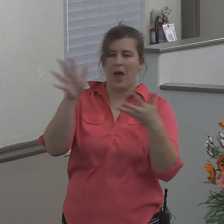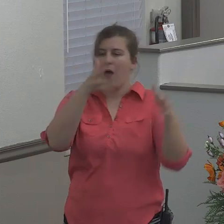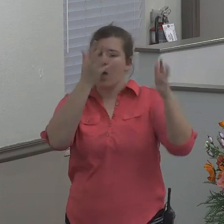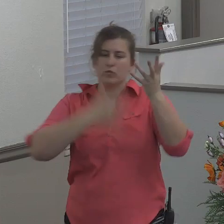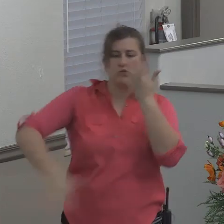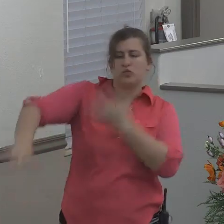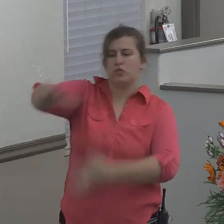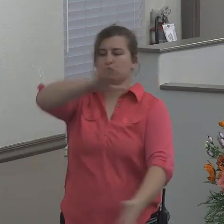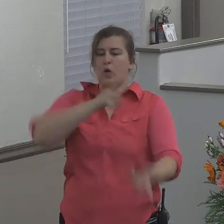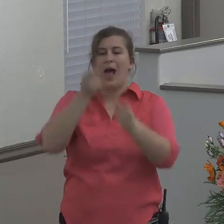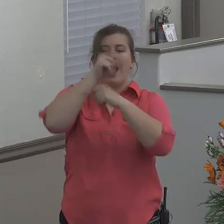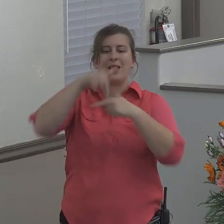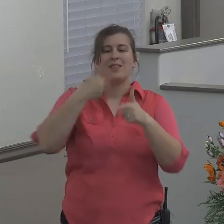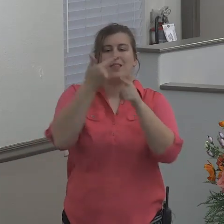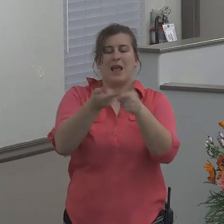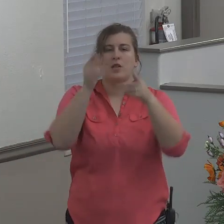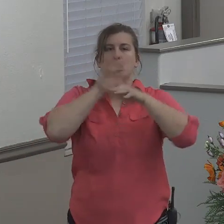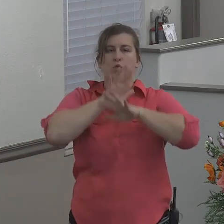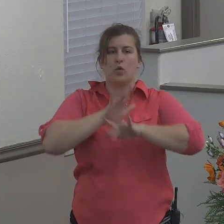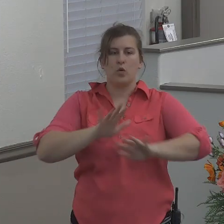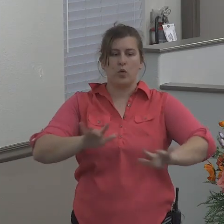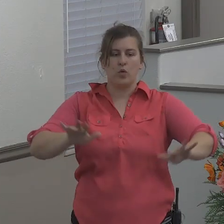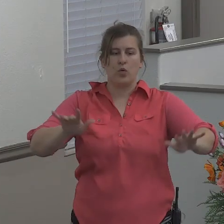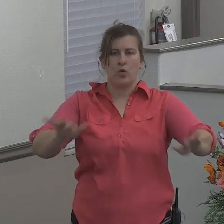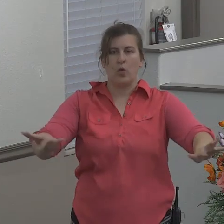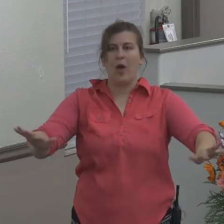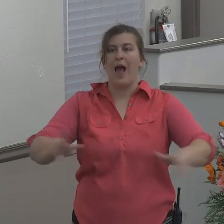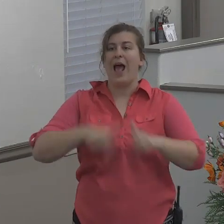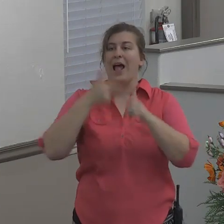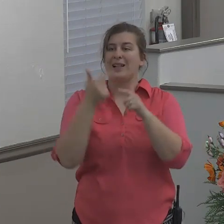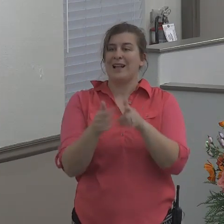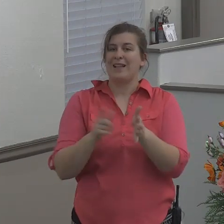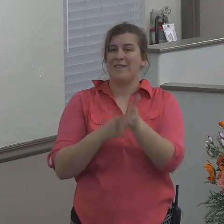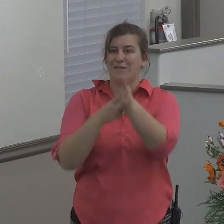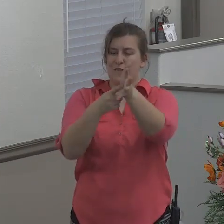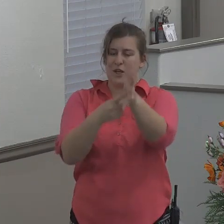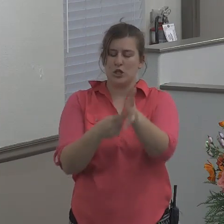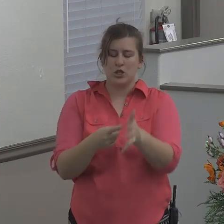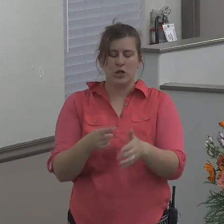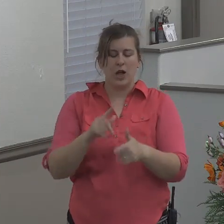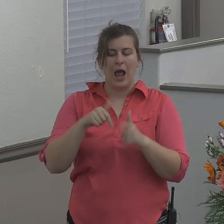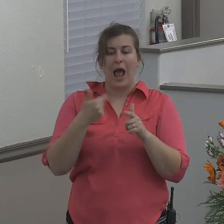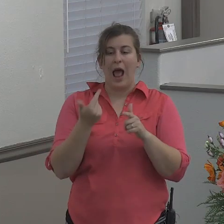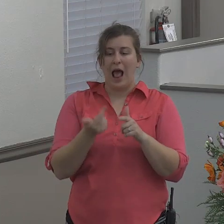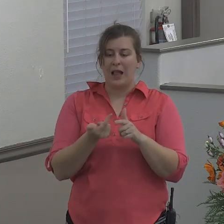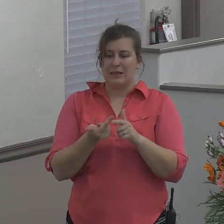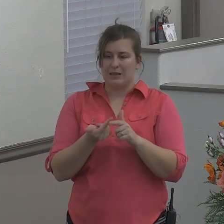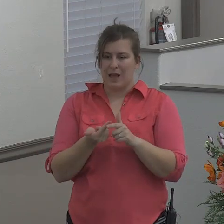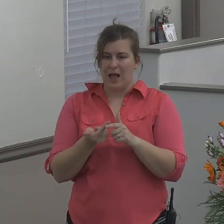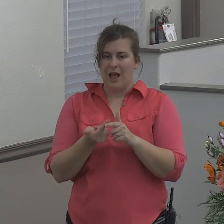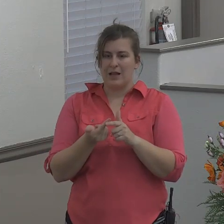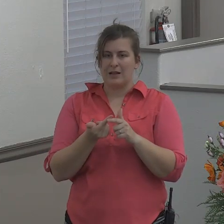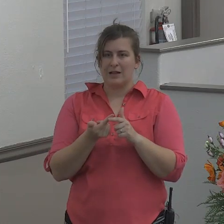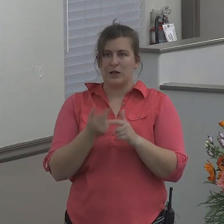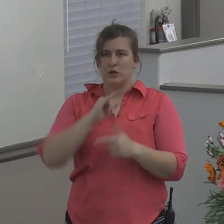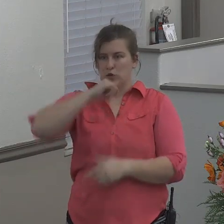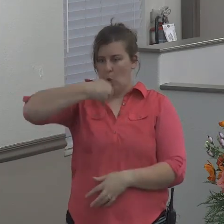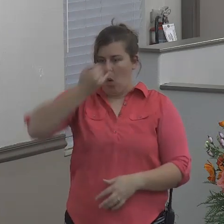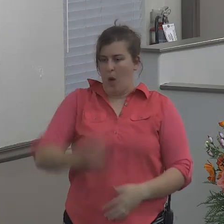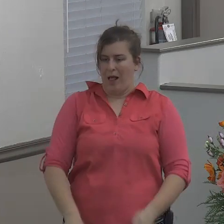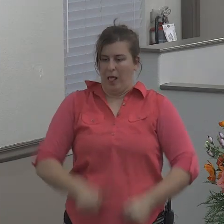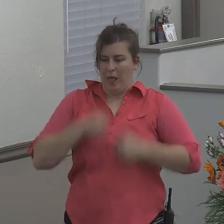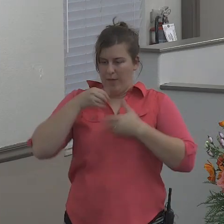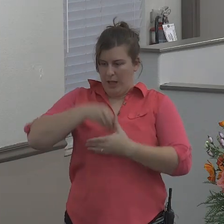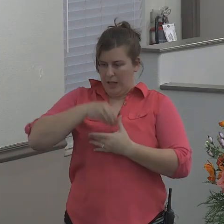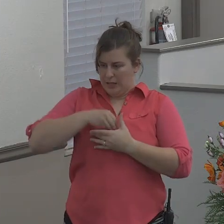Miracle 3, the sea creature. Miracle 4, the survival in the sea creature.